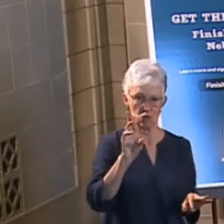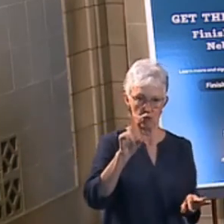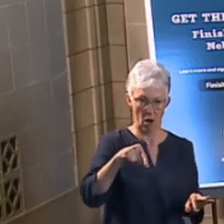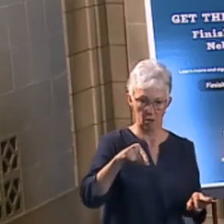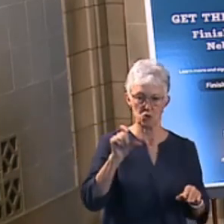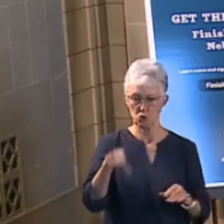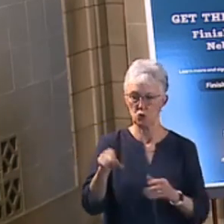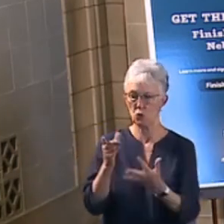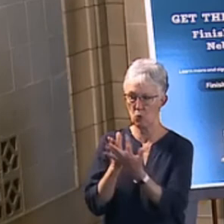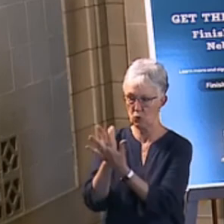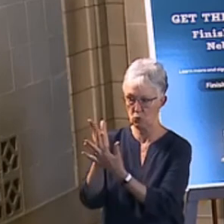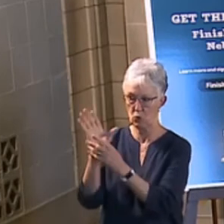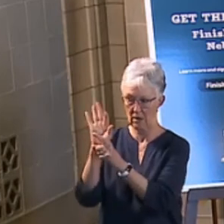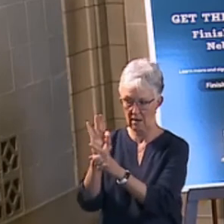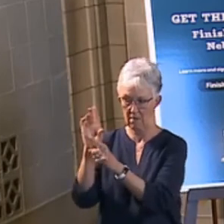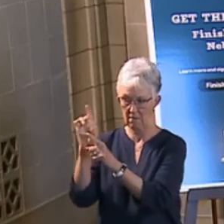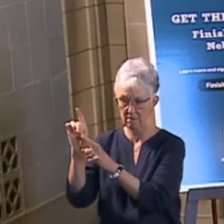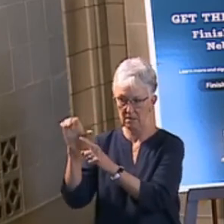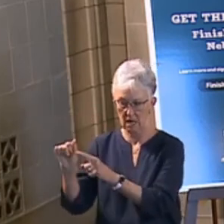through the FDA.